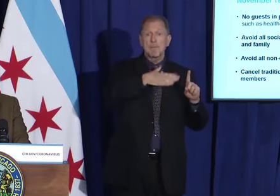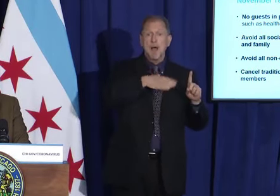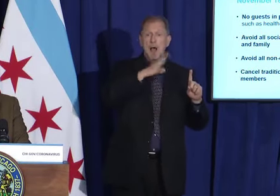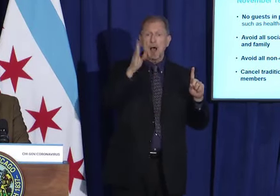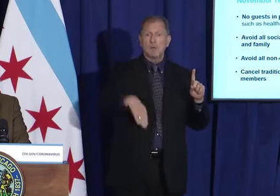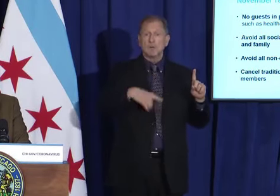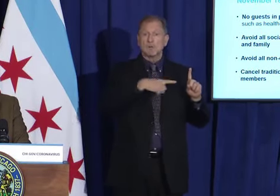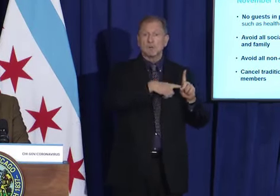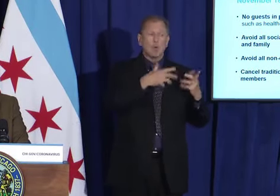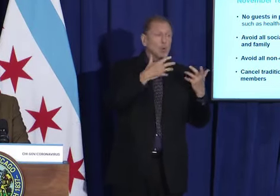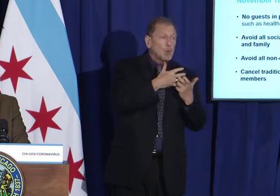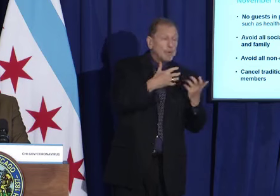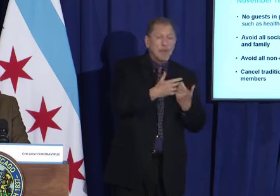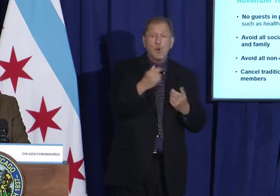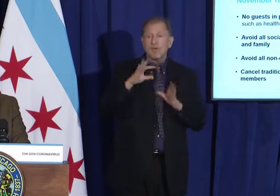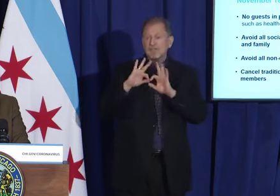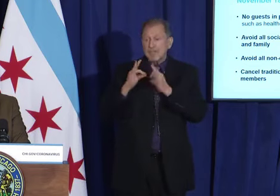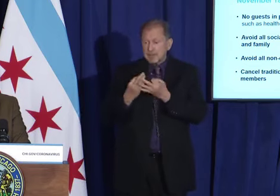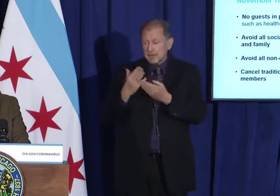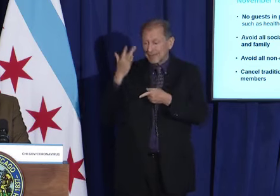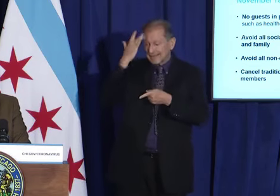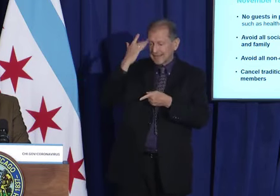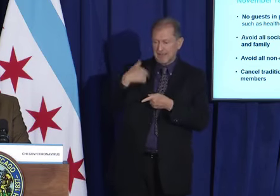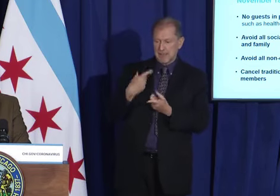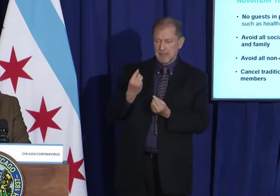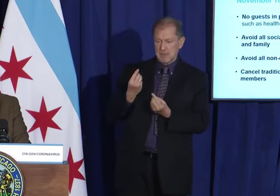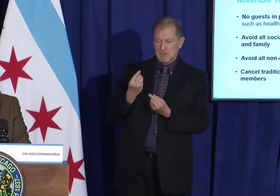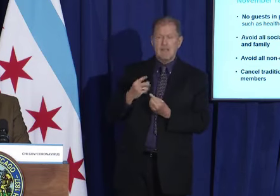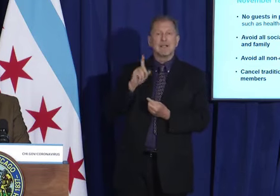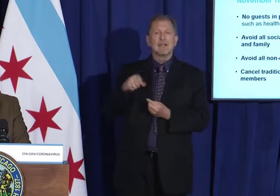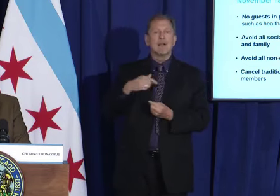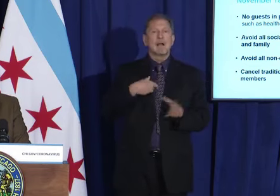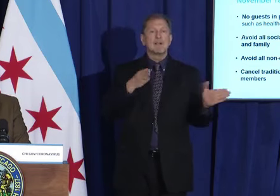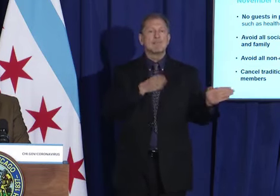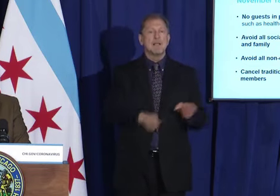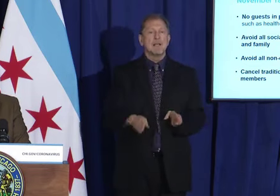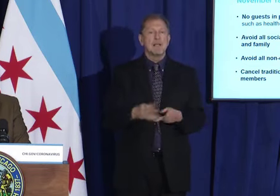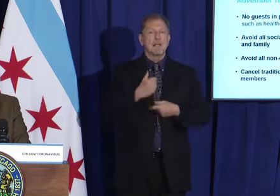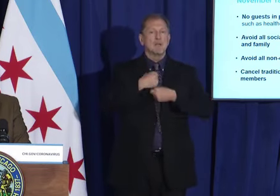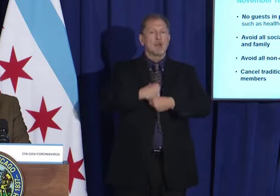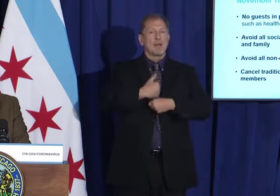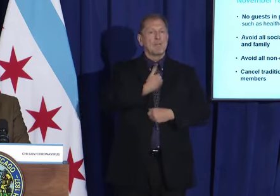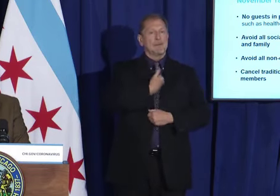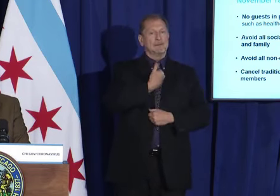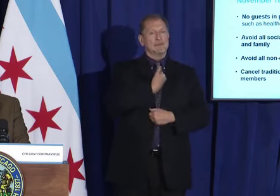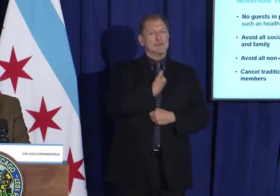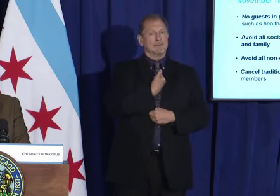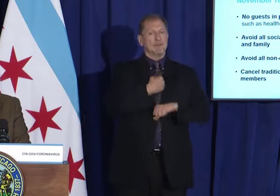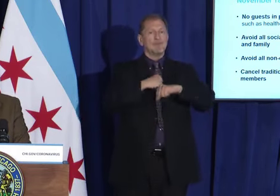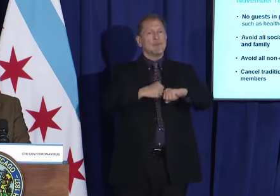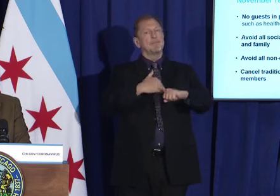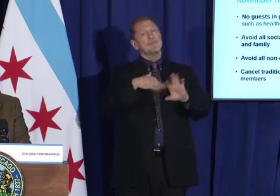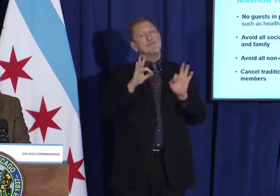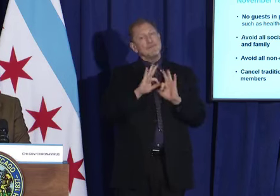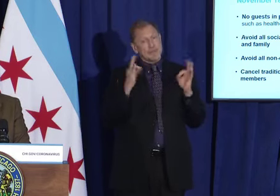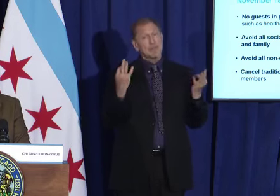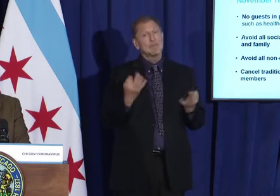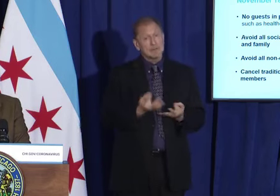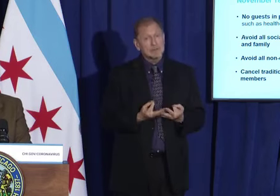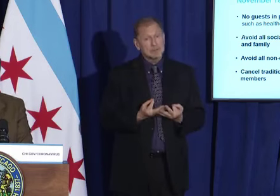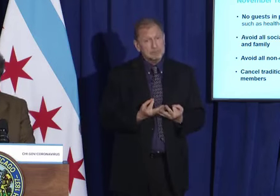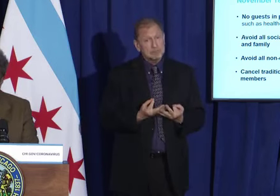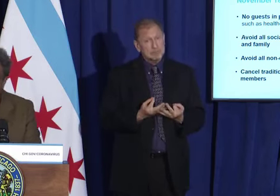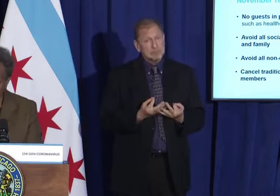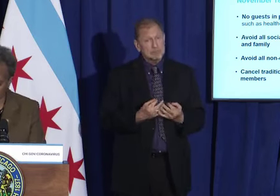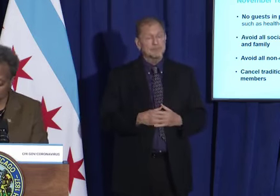Protecting Chicago means starting with protecting yourself and your family. Now, in addition